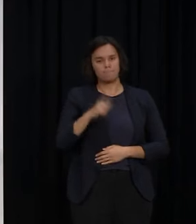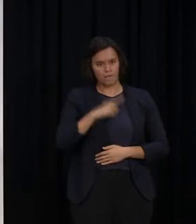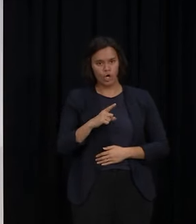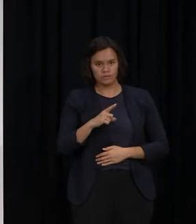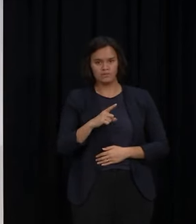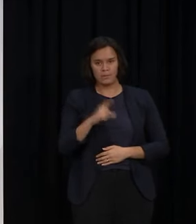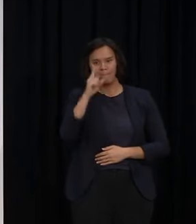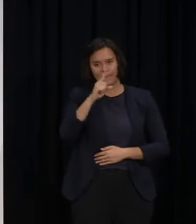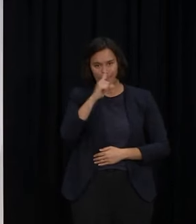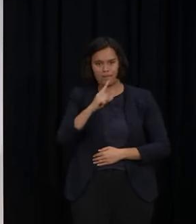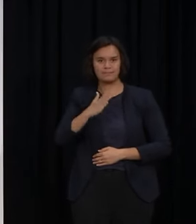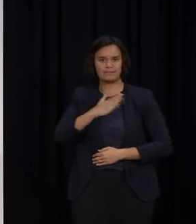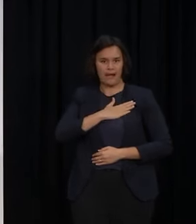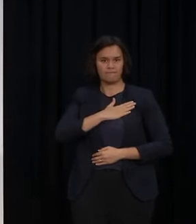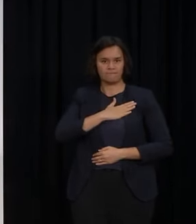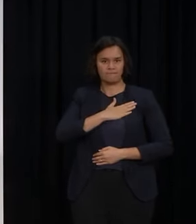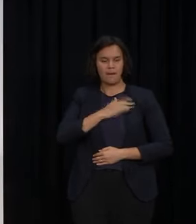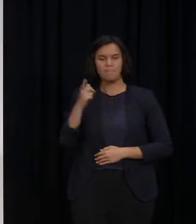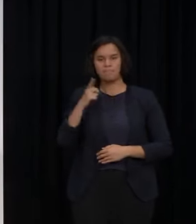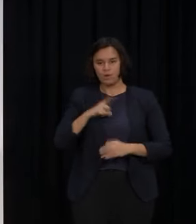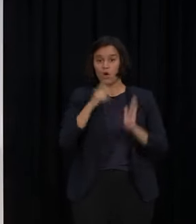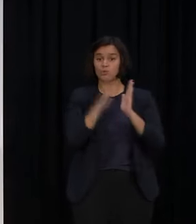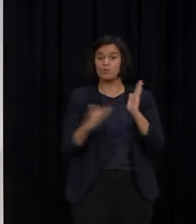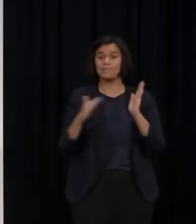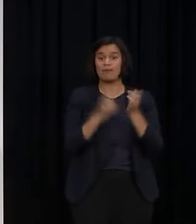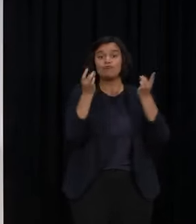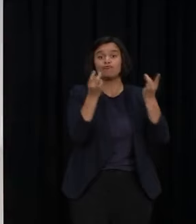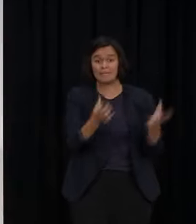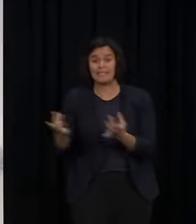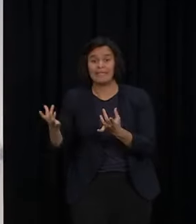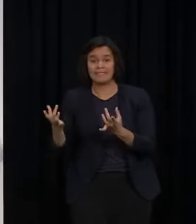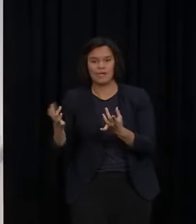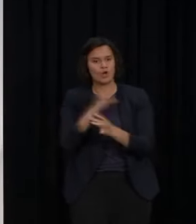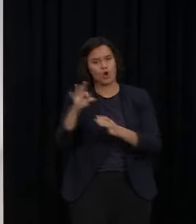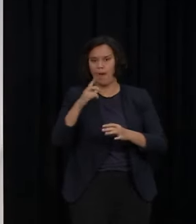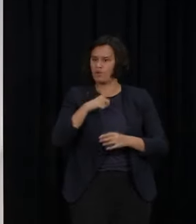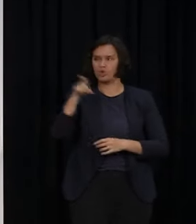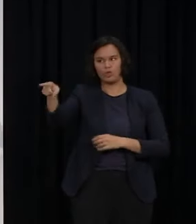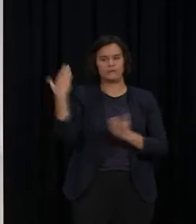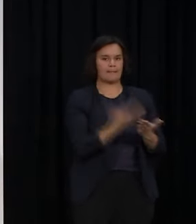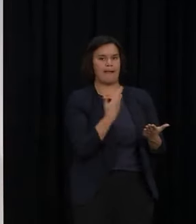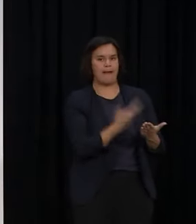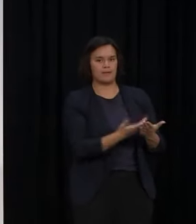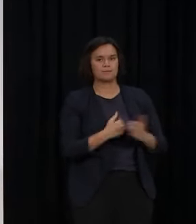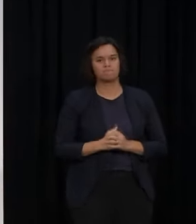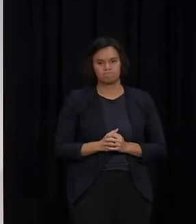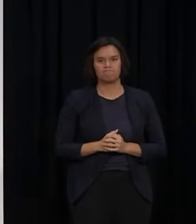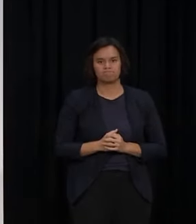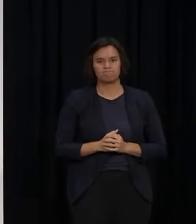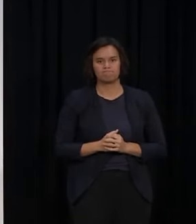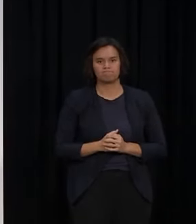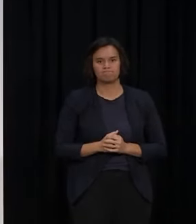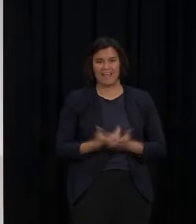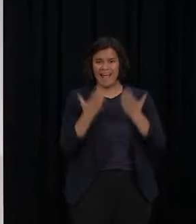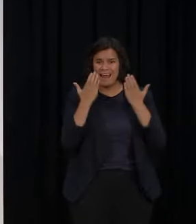compromise the lives of thousands of people, not because you demanded it. Now is not the time